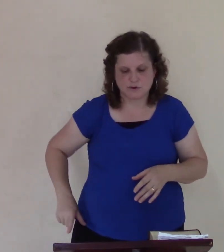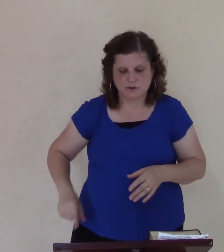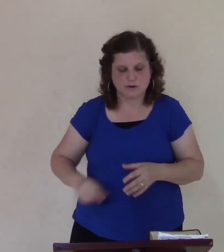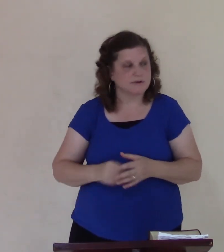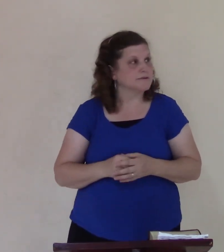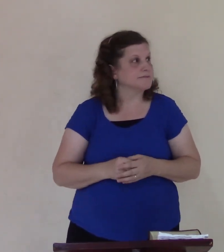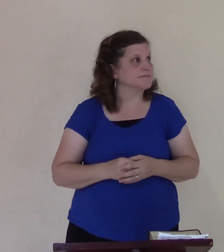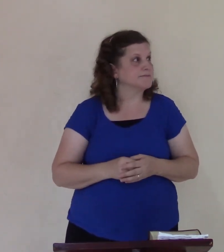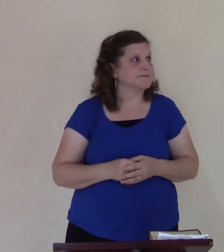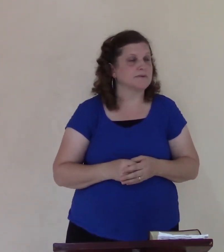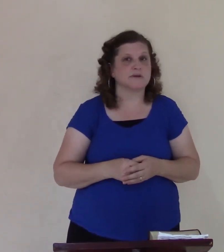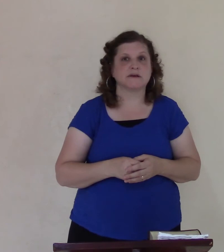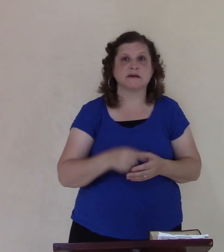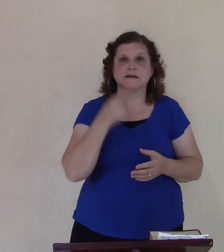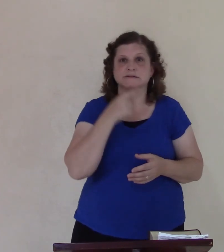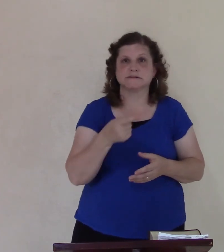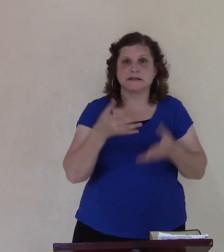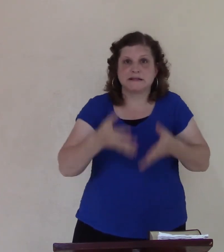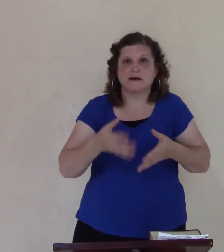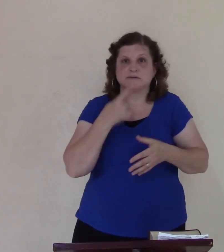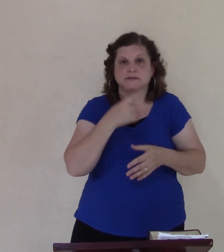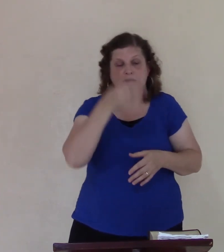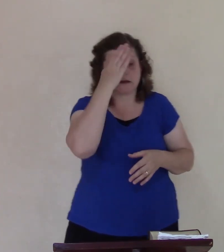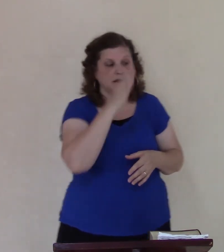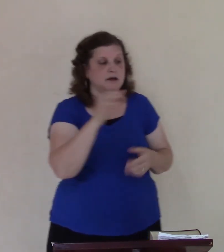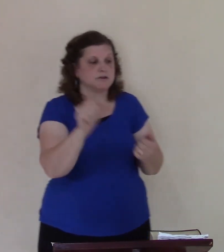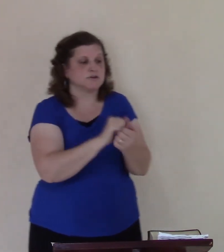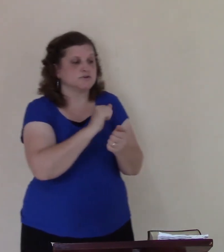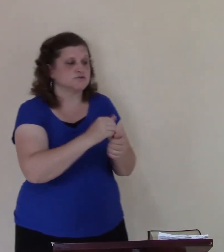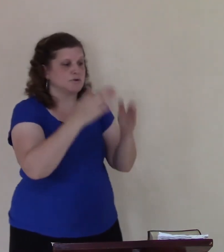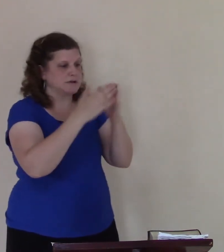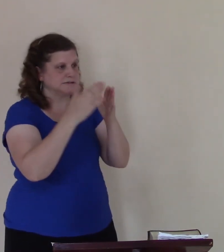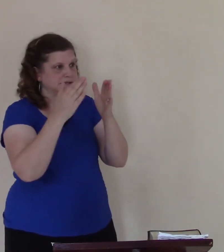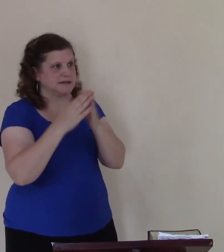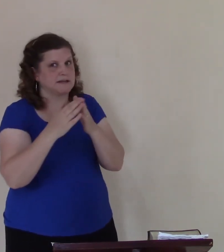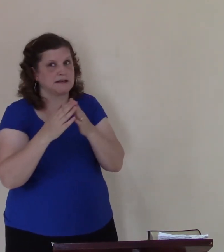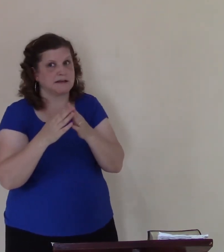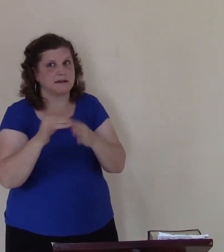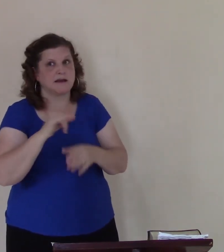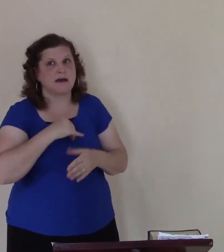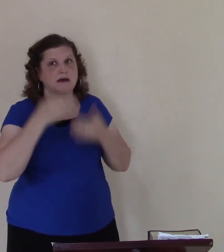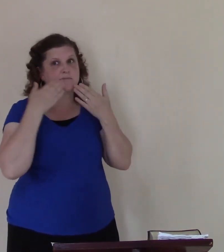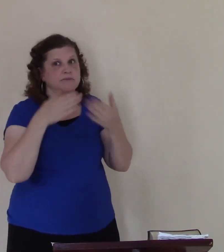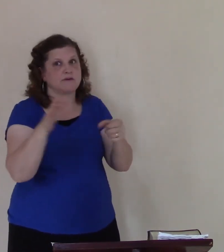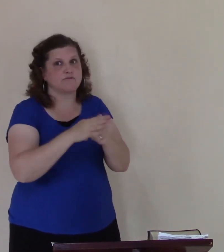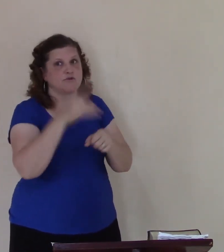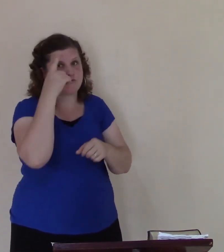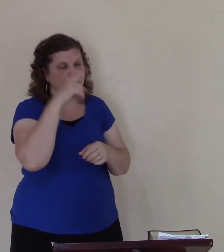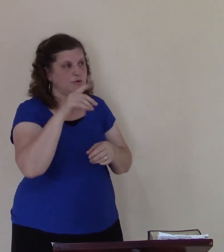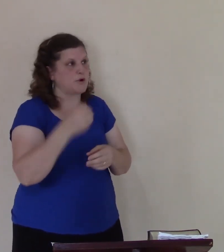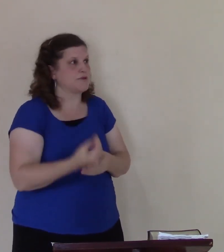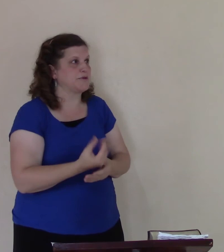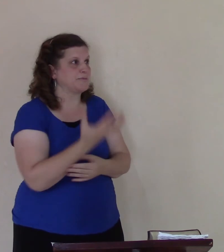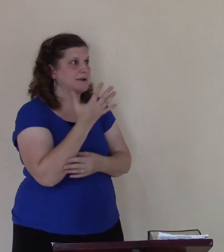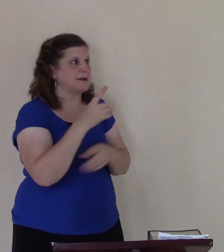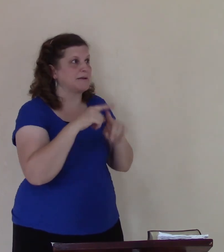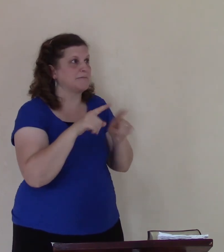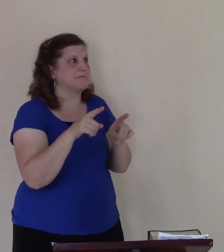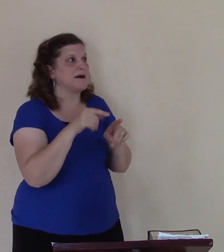is going to see oh thank you I'm so thankful for this morning but there's no thank you to God I